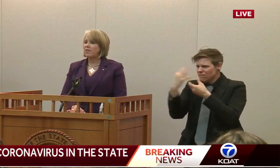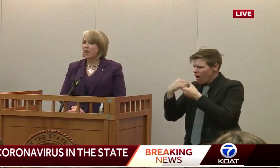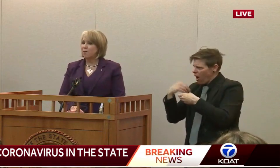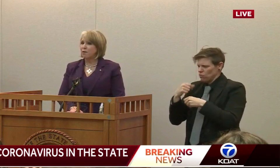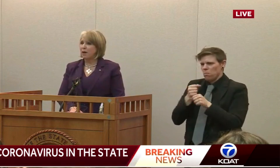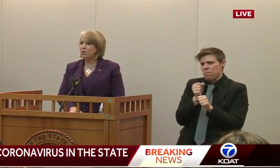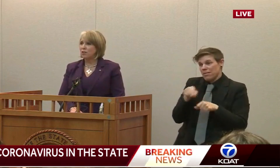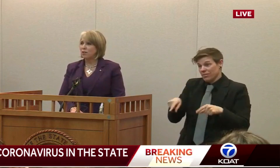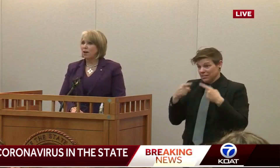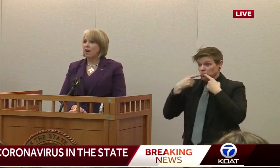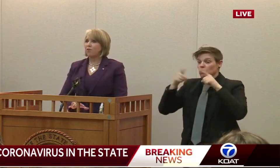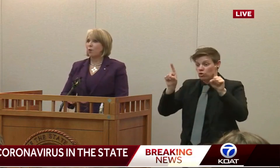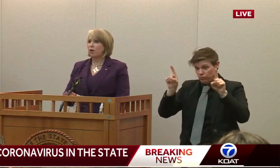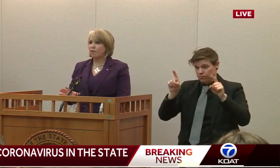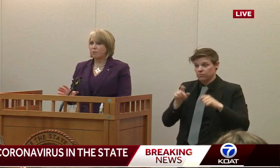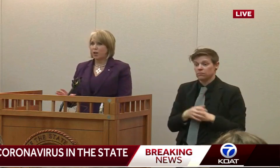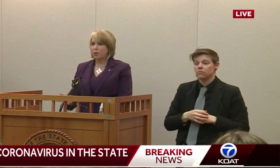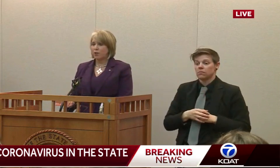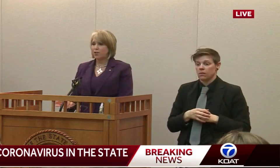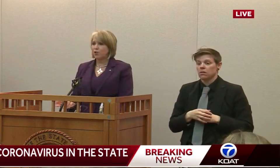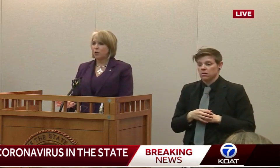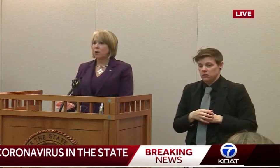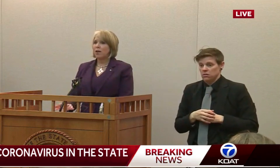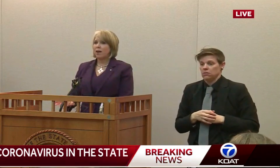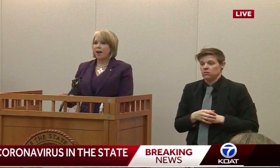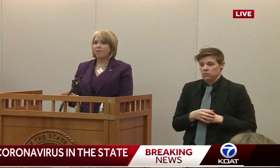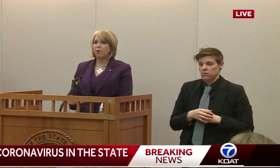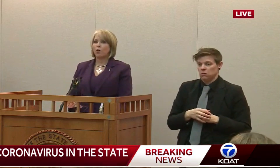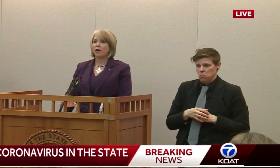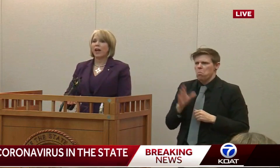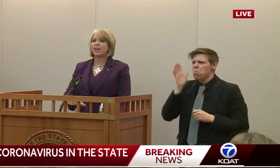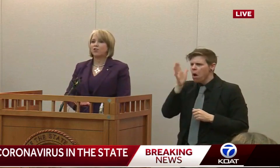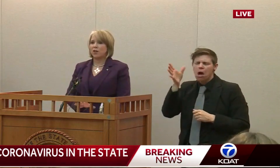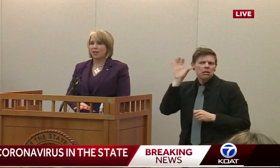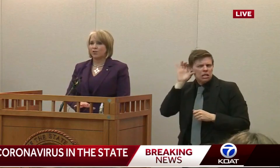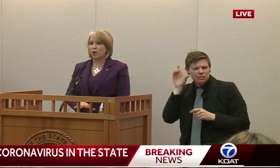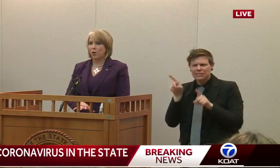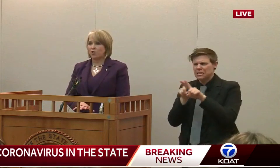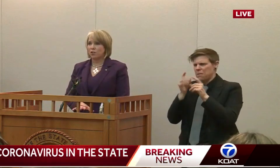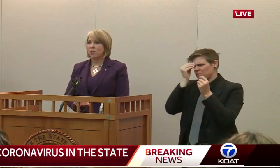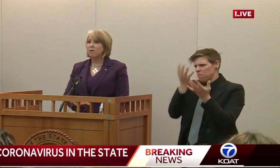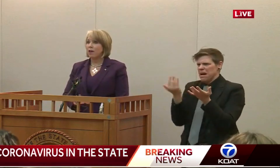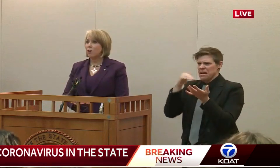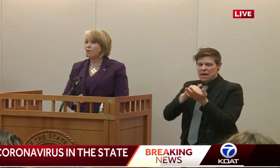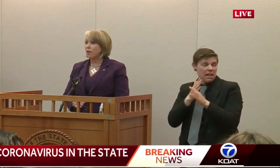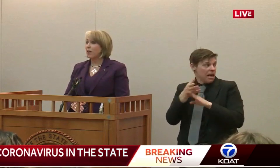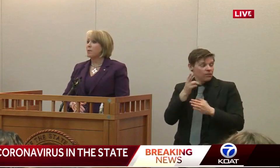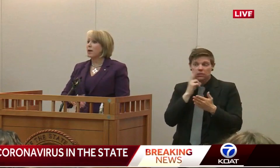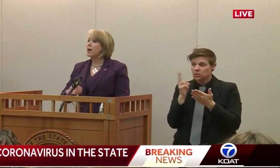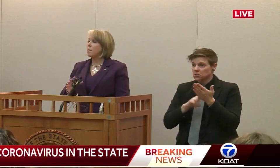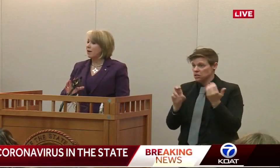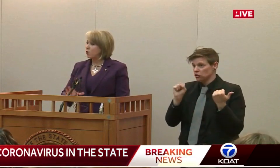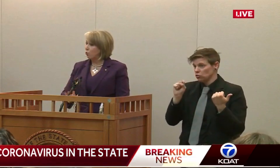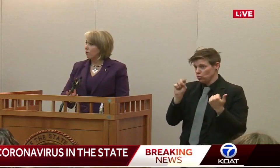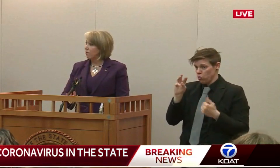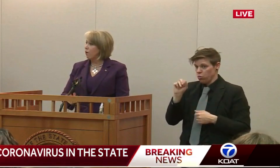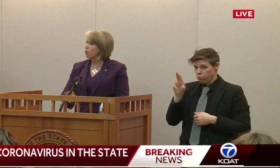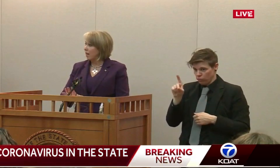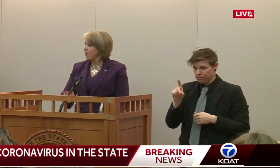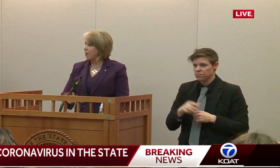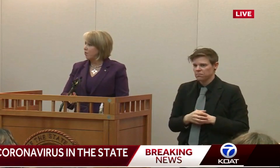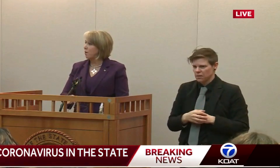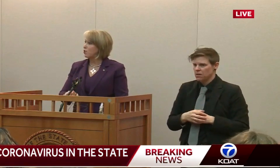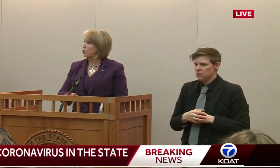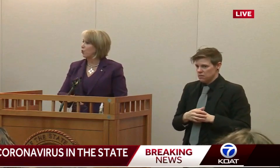We'll repeat that information after we hear from Secretary Stewart and after we're engaged in answering questions. Thank you for letting me make sure